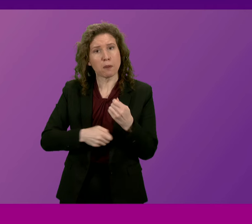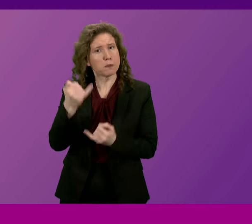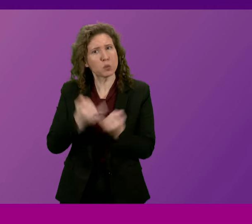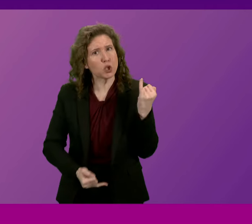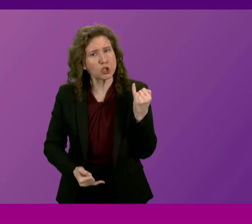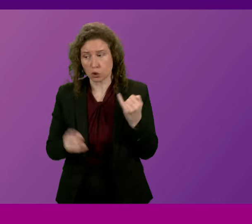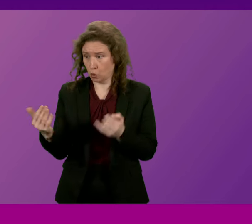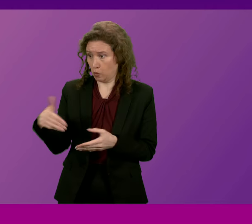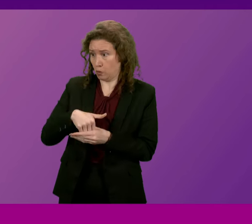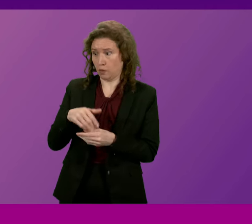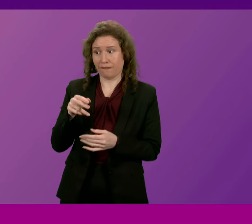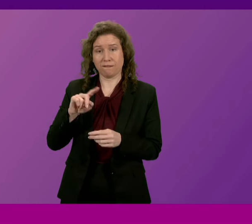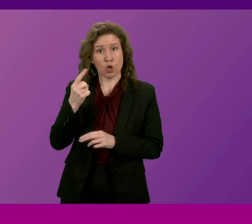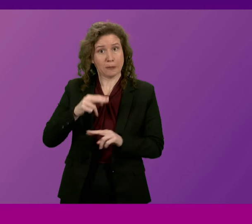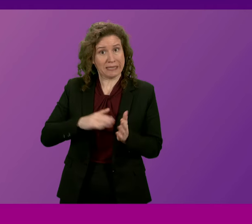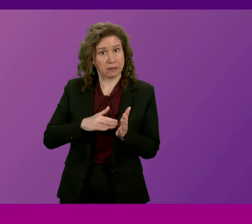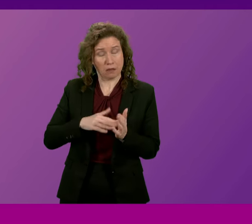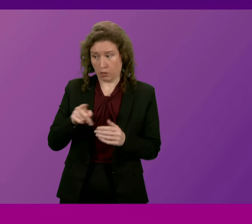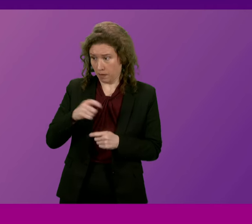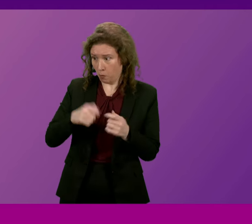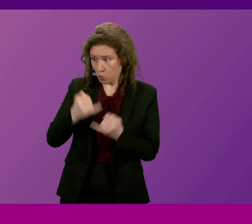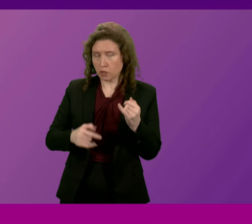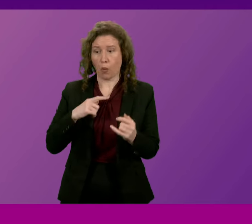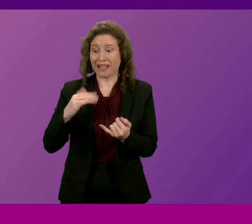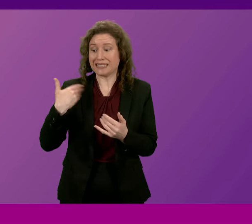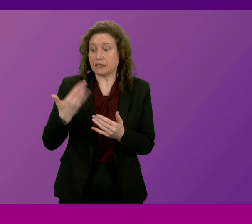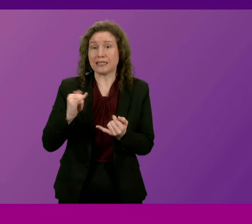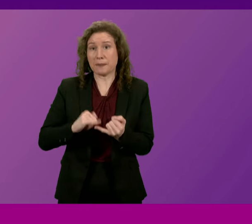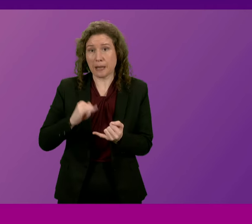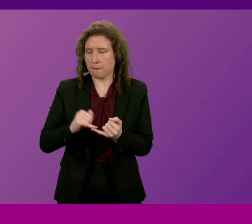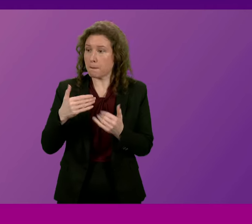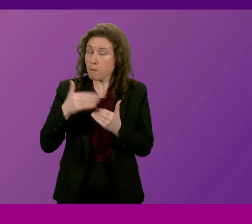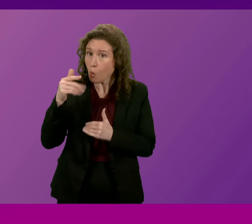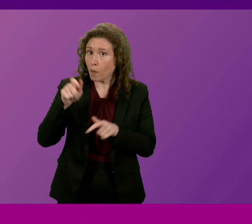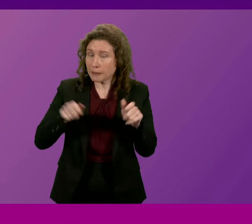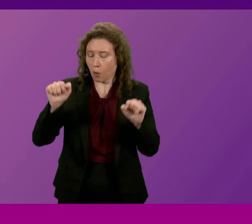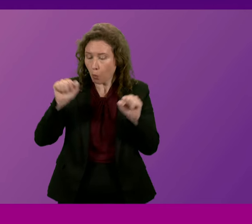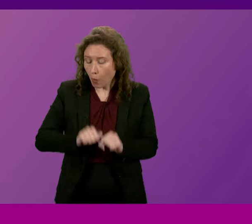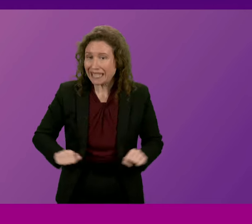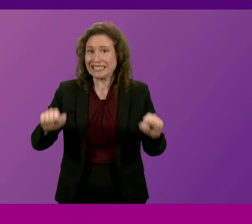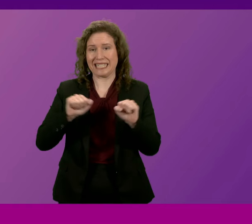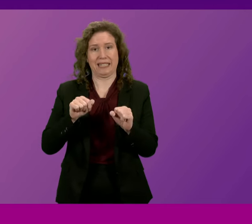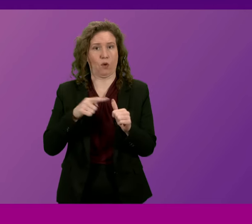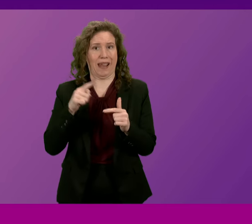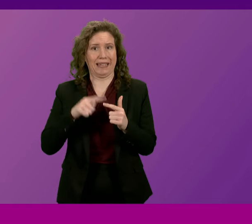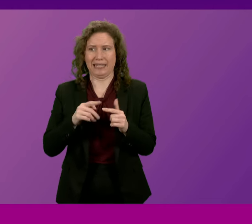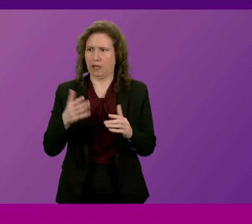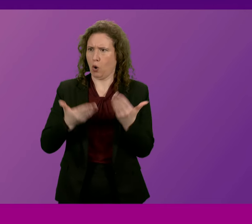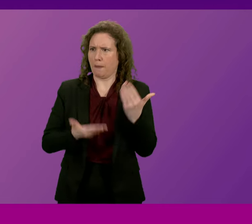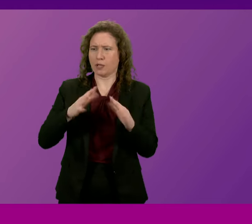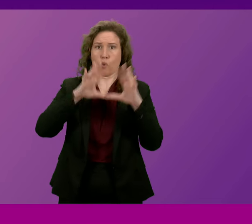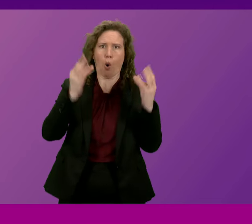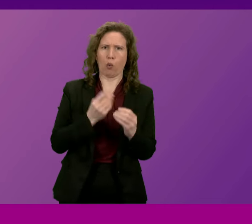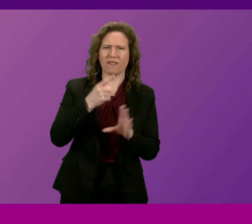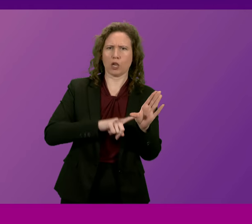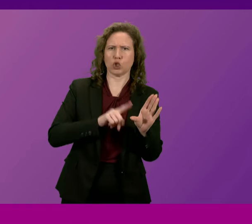he became first minister. By September, more people have waited 24 hours in A&E than the entirety of last year. So